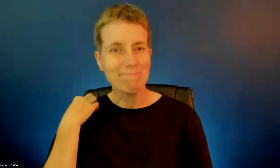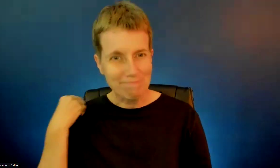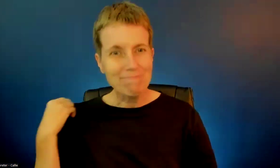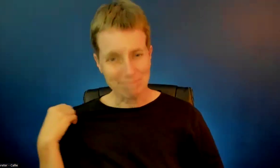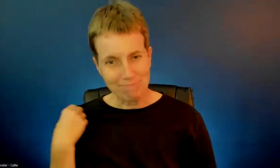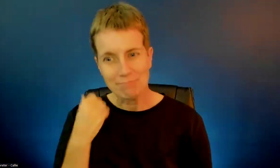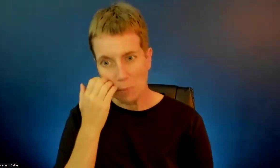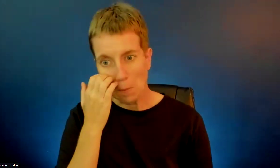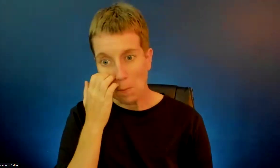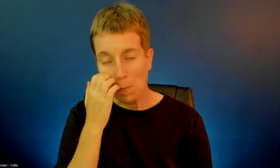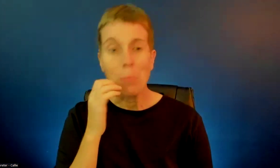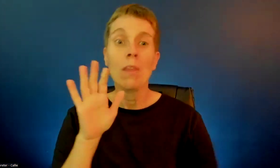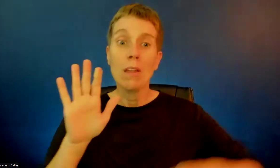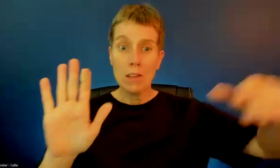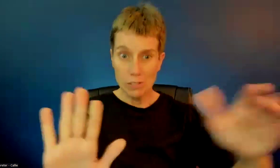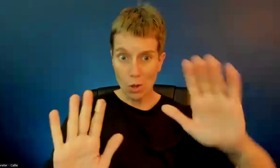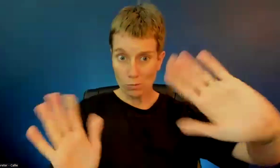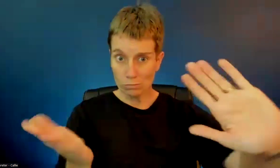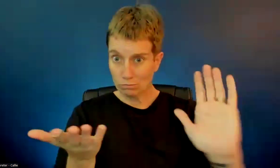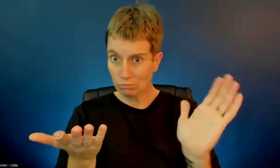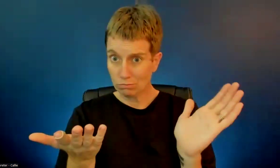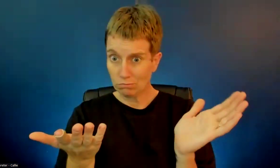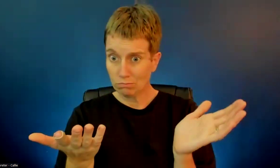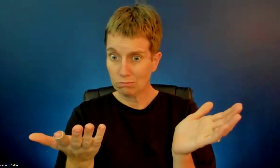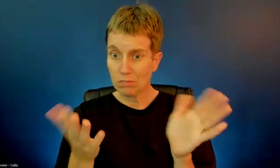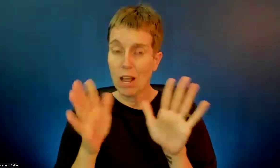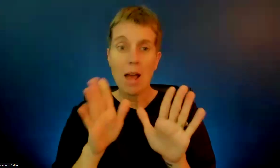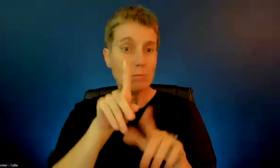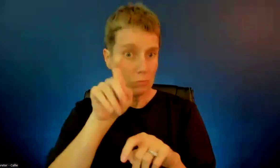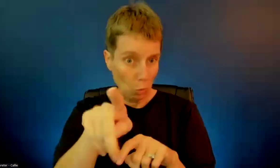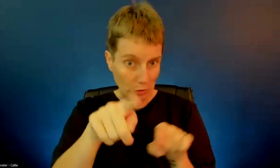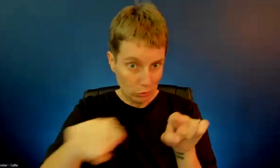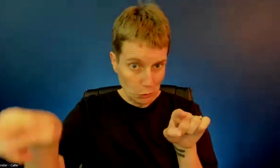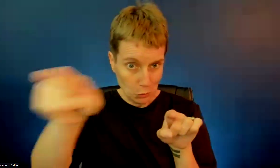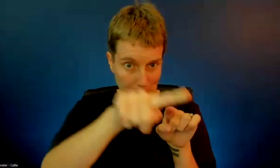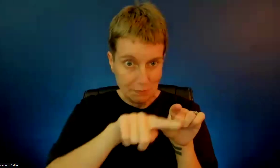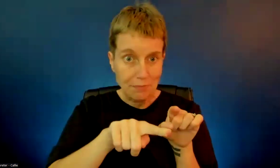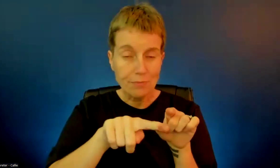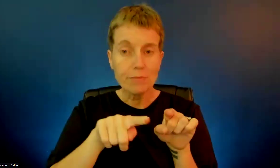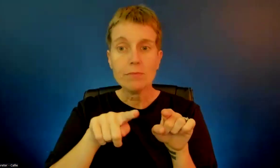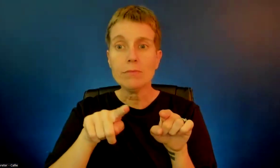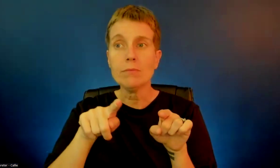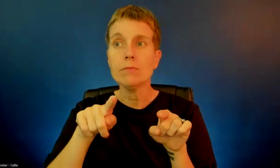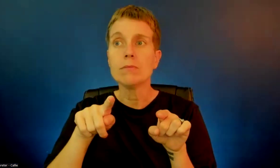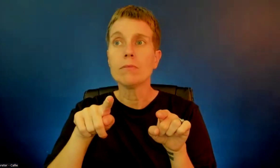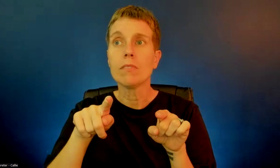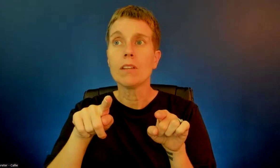So does anybody have any buildings or complaints?